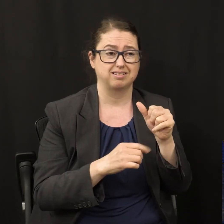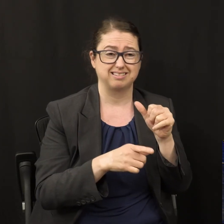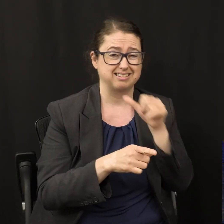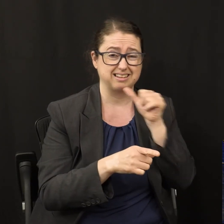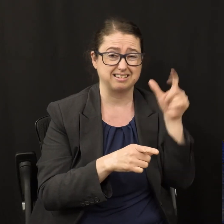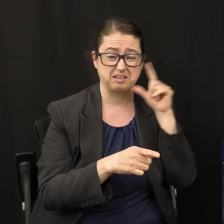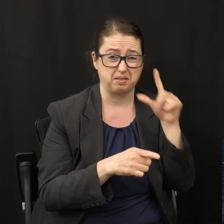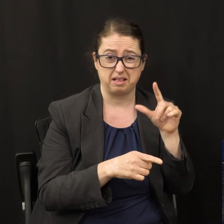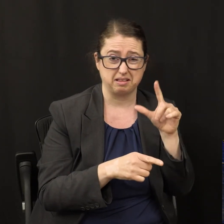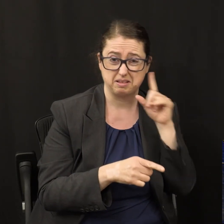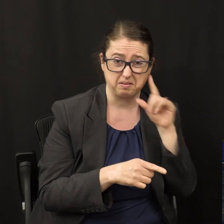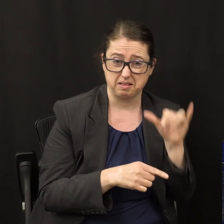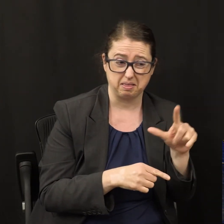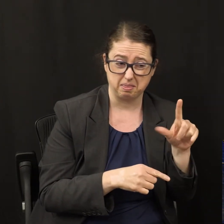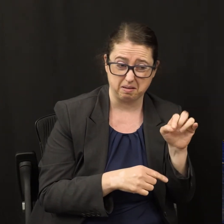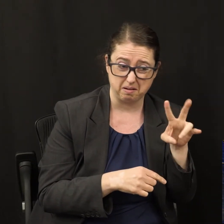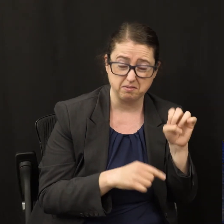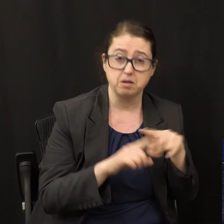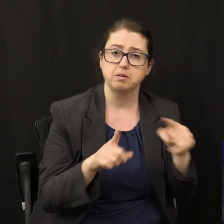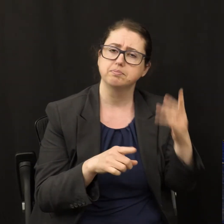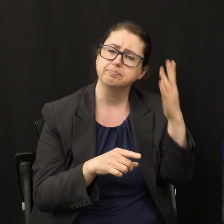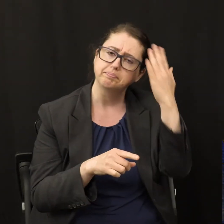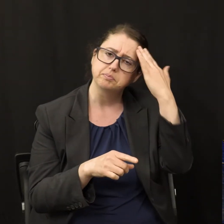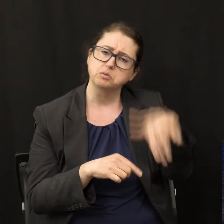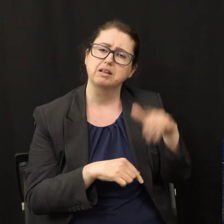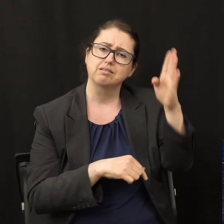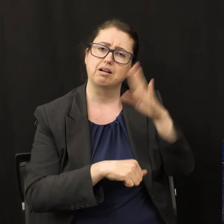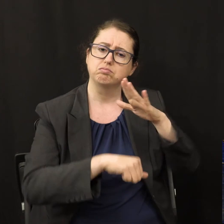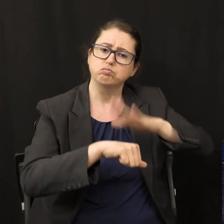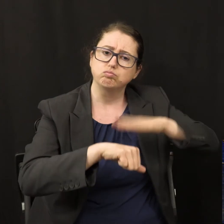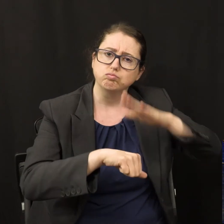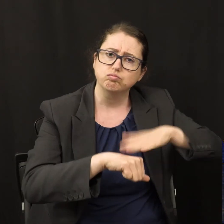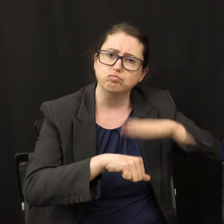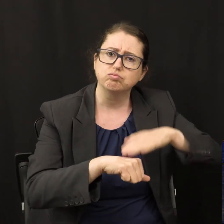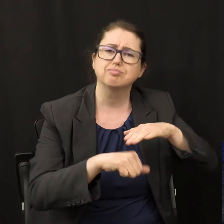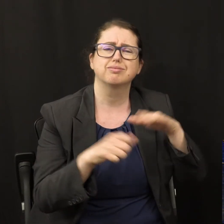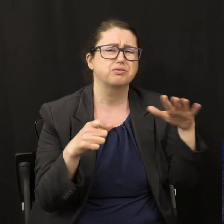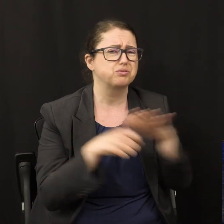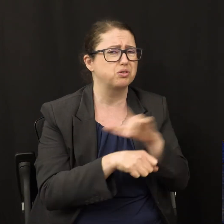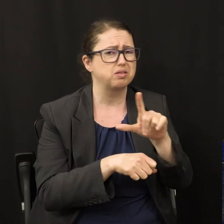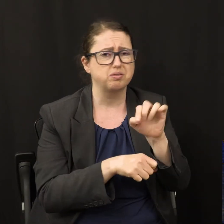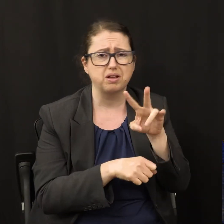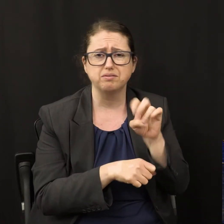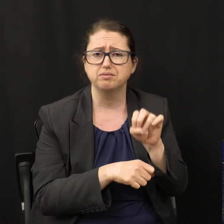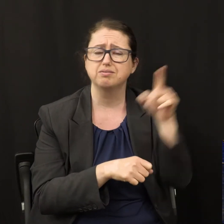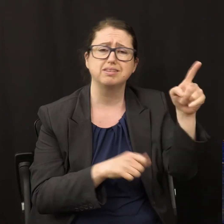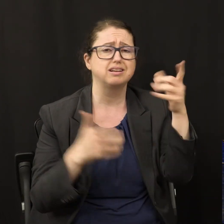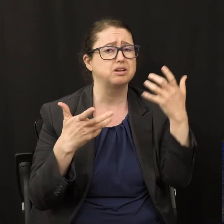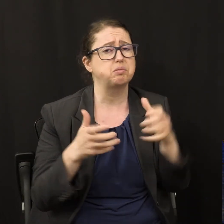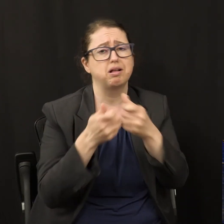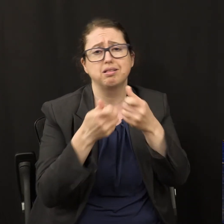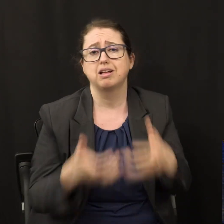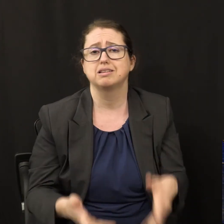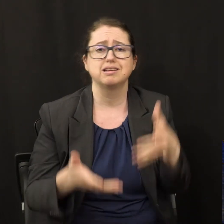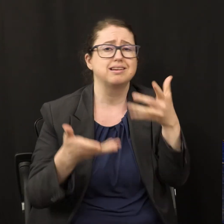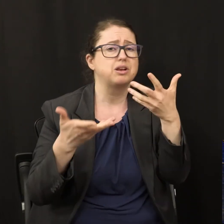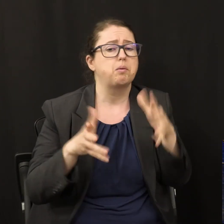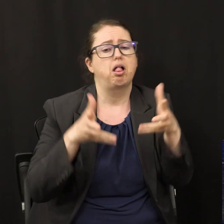The reason why He tells us not to worship the beast in His image is because He doesn't want us to be lost. He doesn't want us to stay in the system that is called the